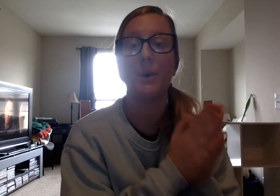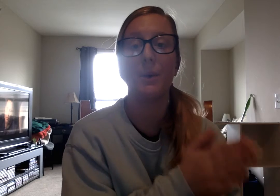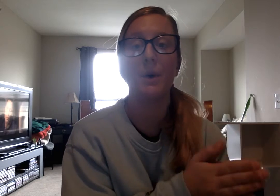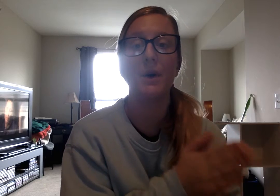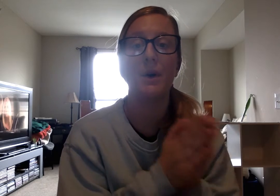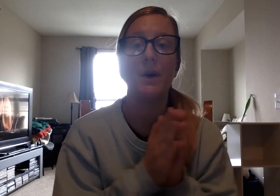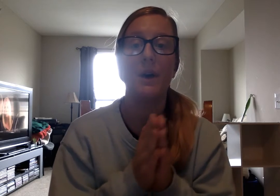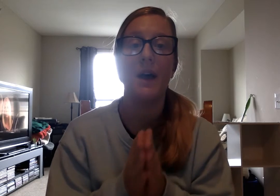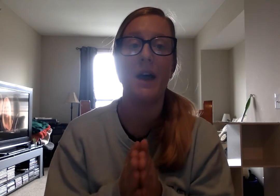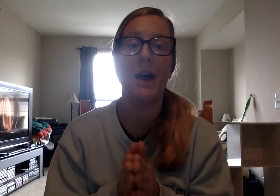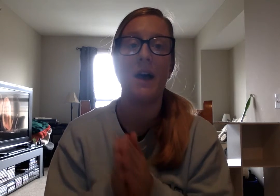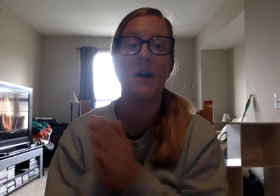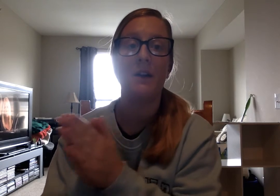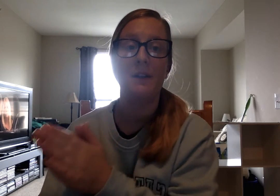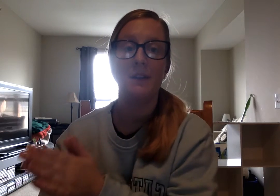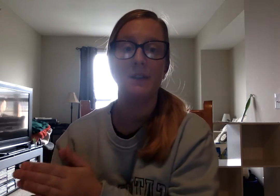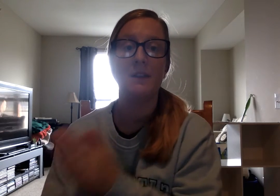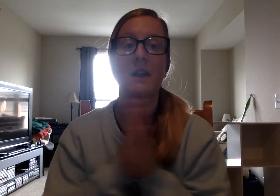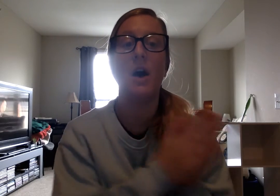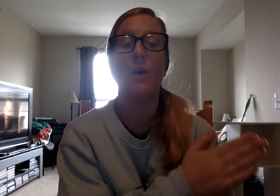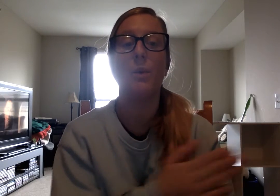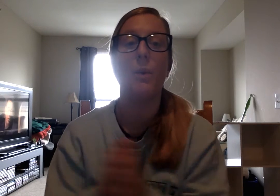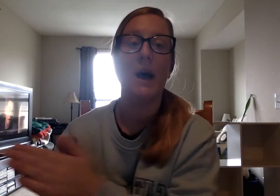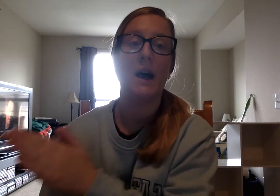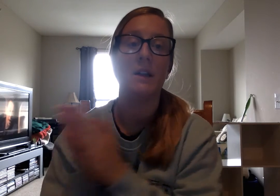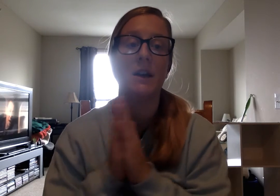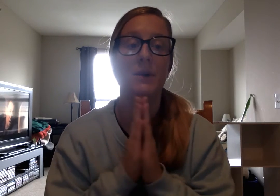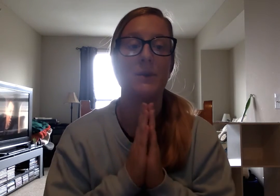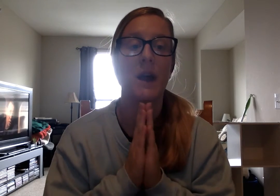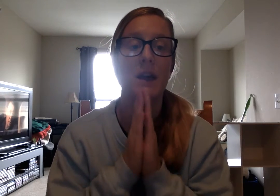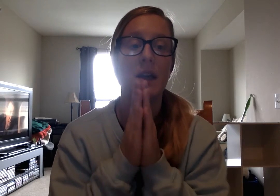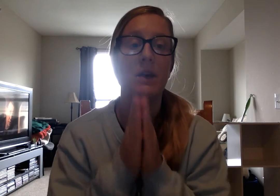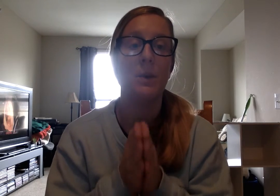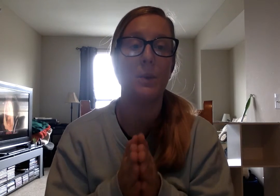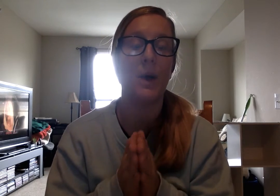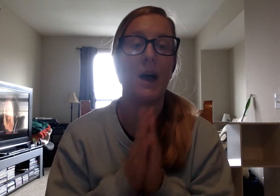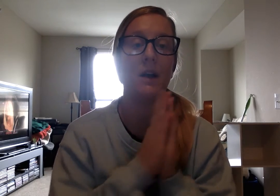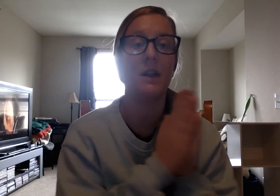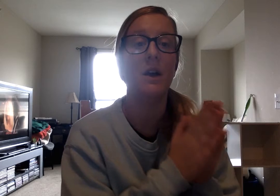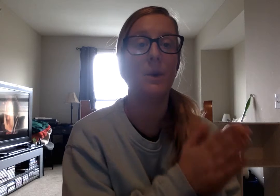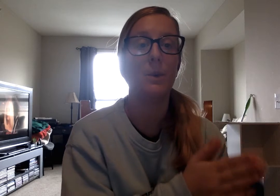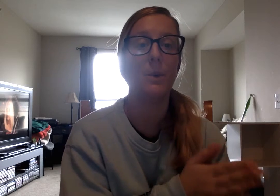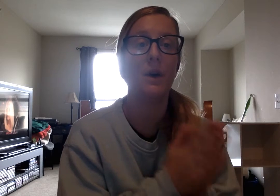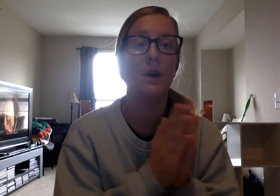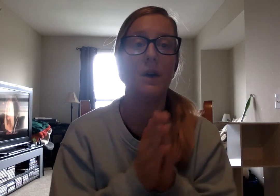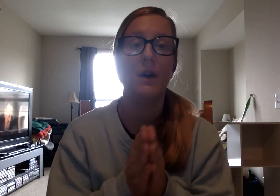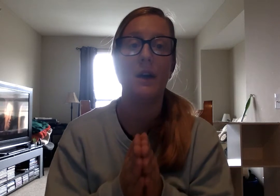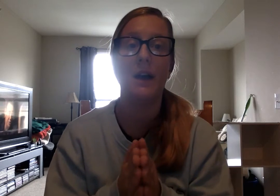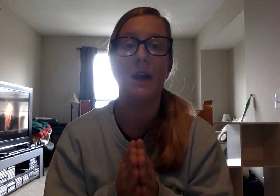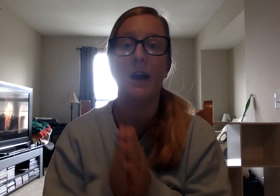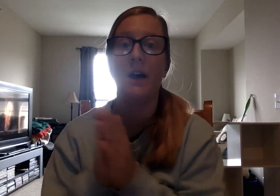W-L-well. Ready? Well. W-L